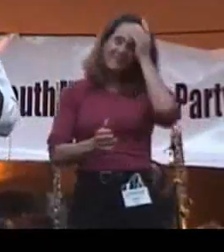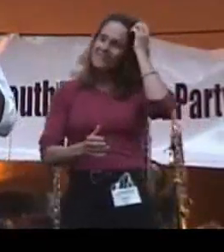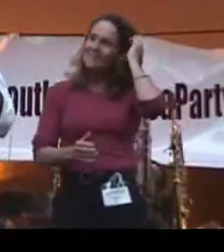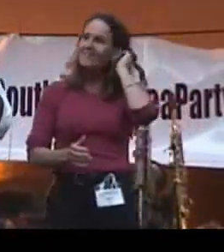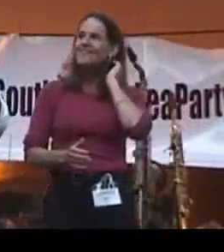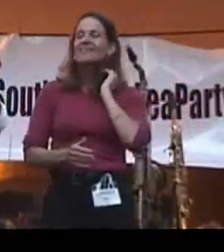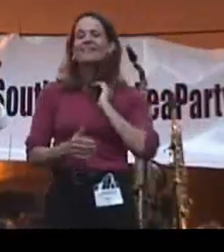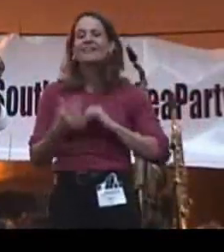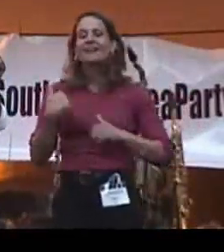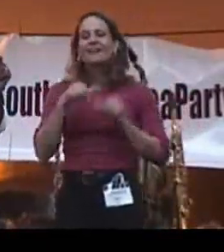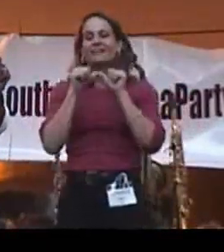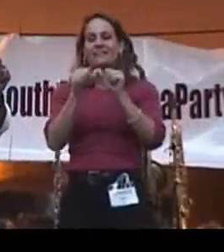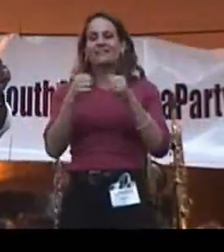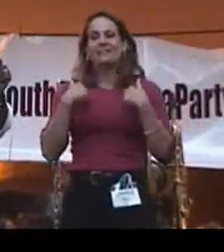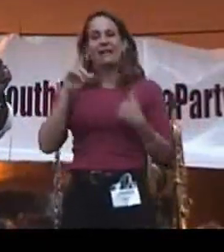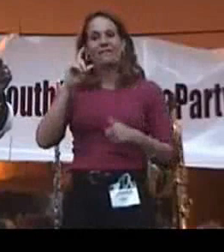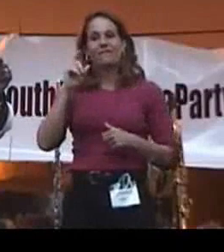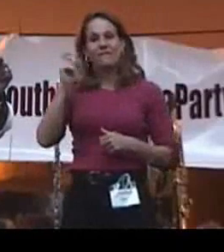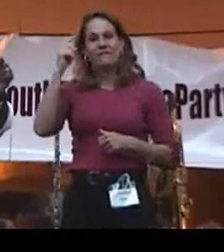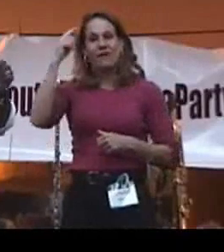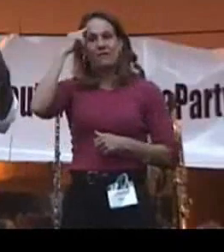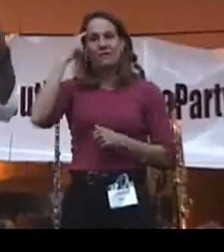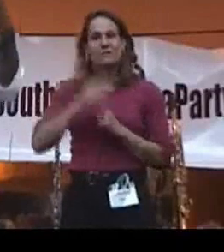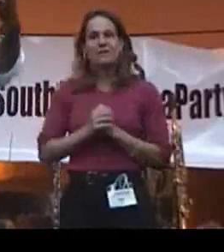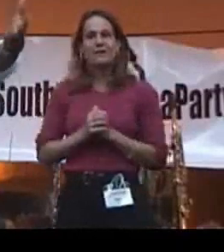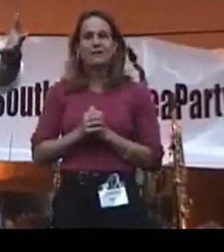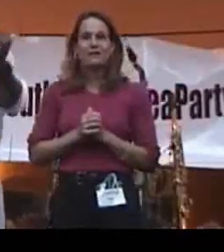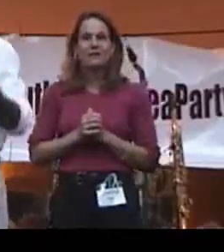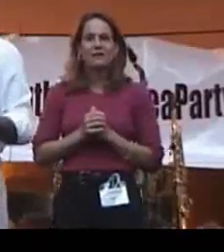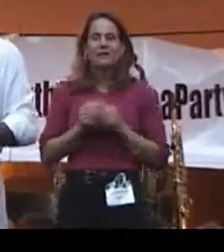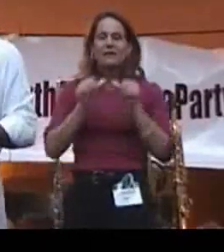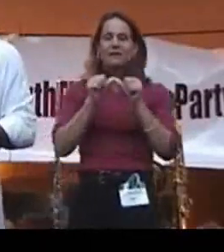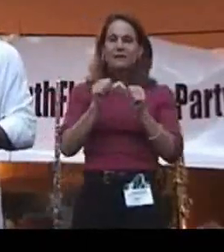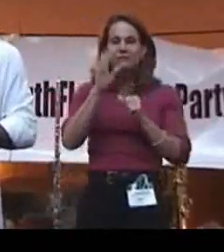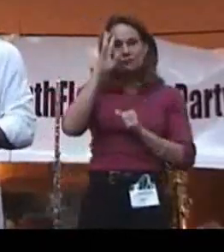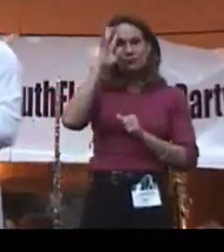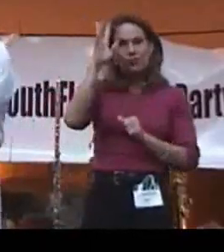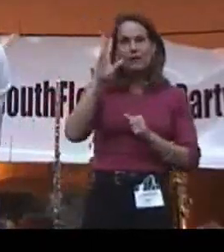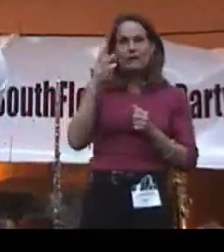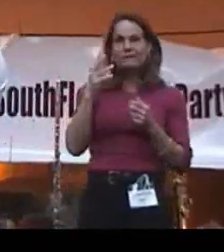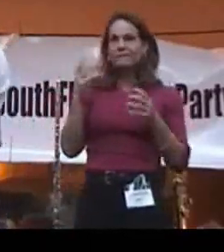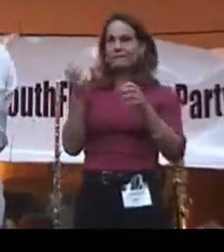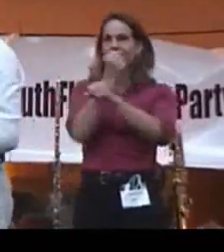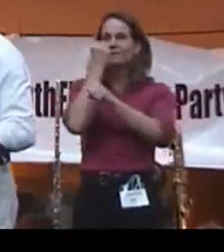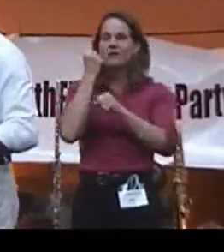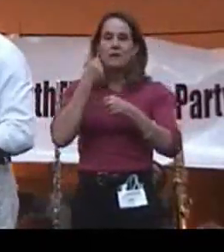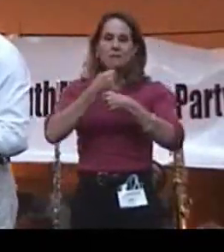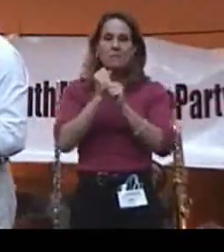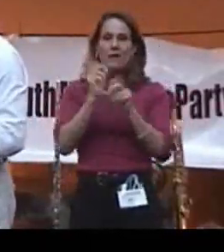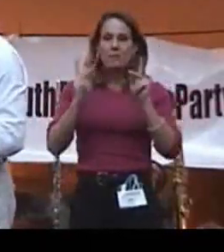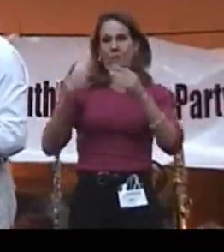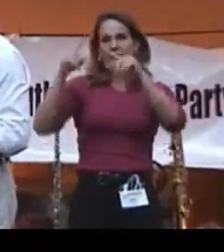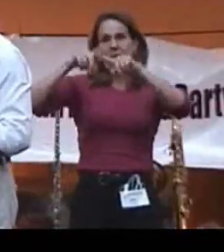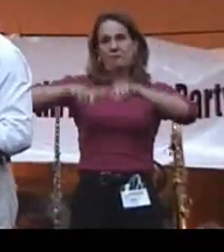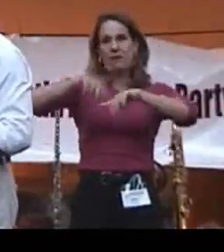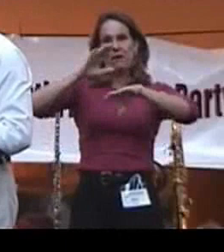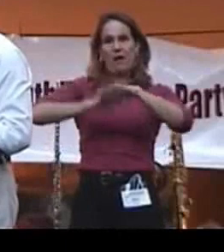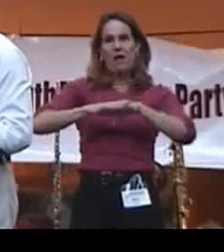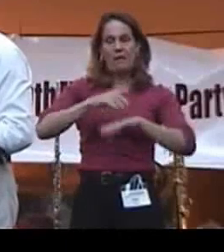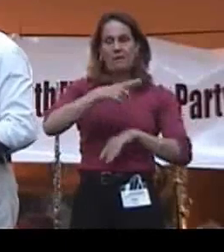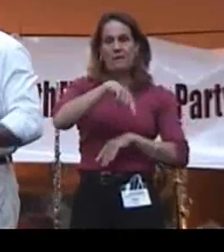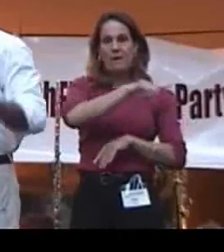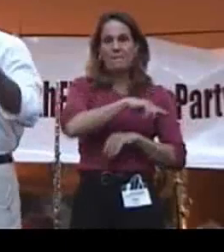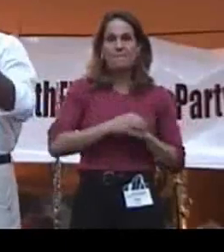And if we continue to have a government which continues to create victims and continue to make people dependent upon them,